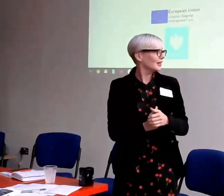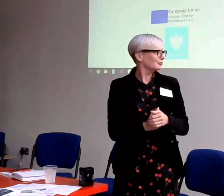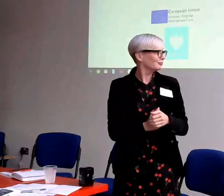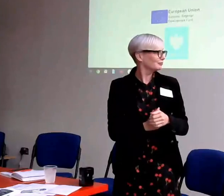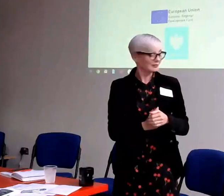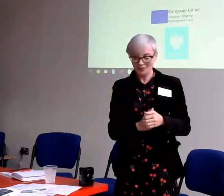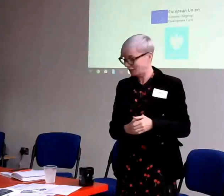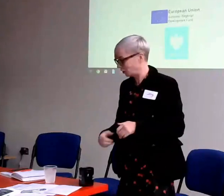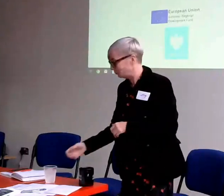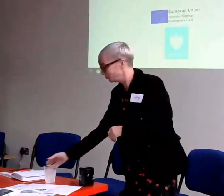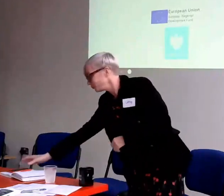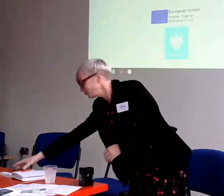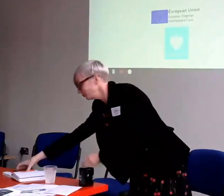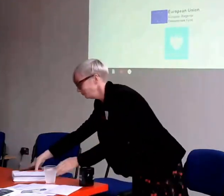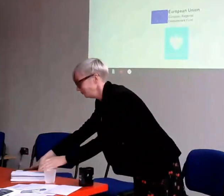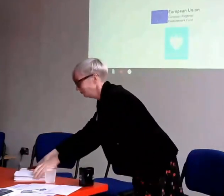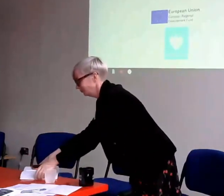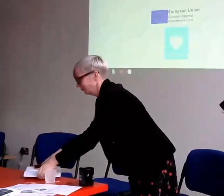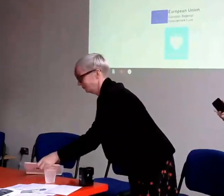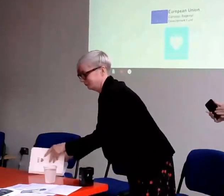Hallie. Thank you.